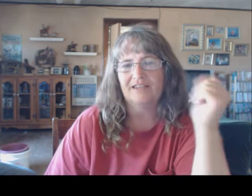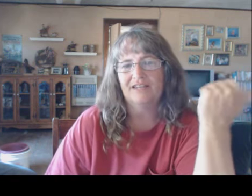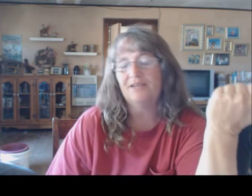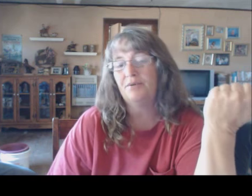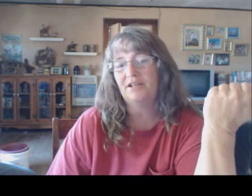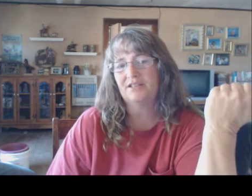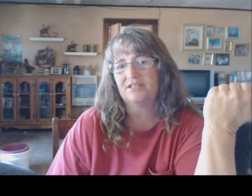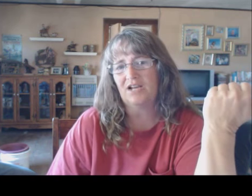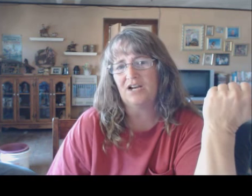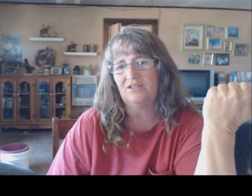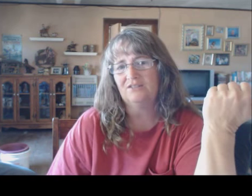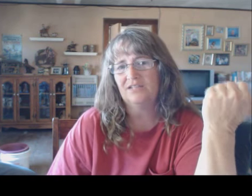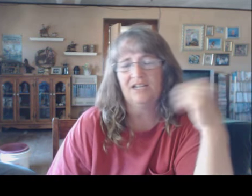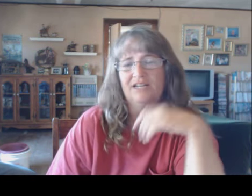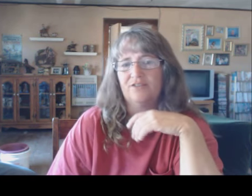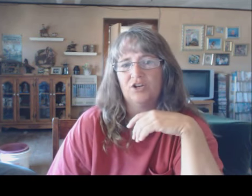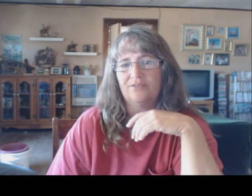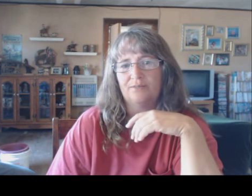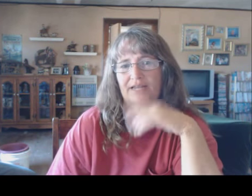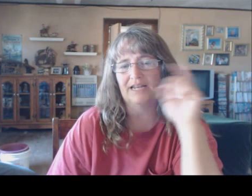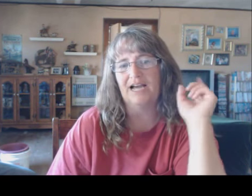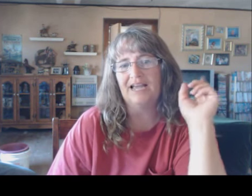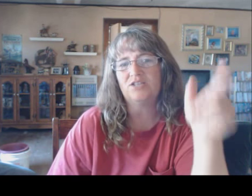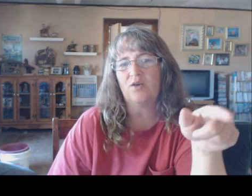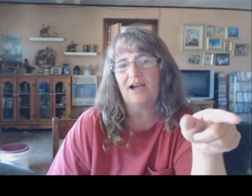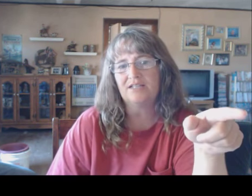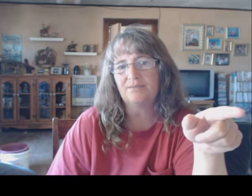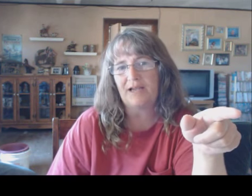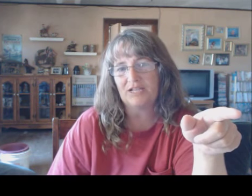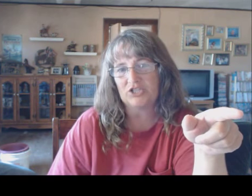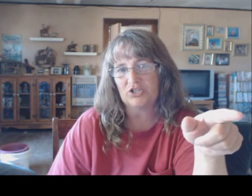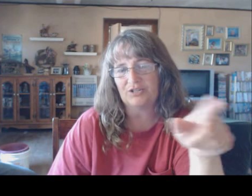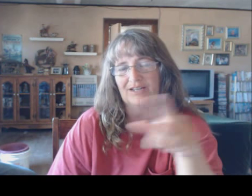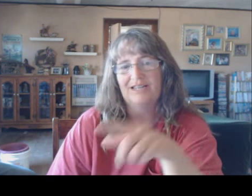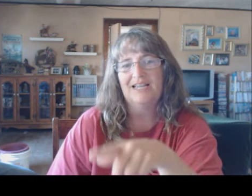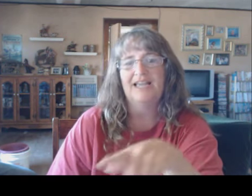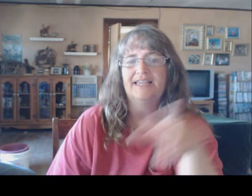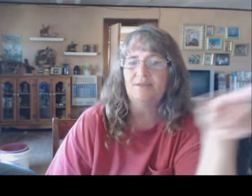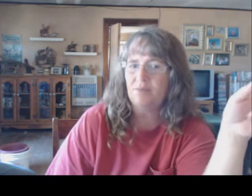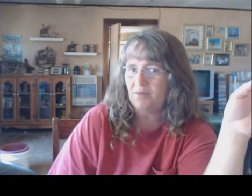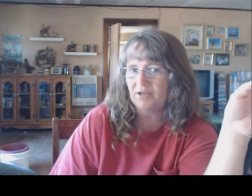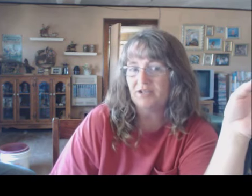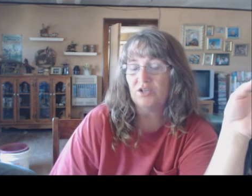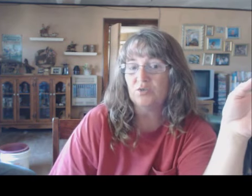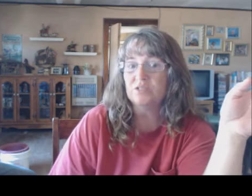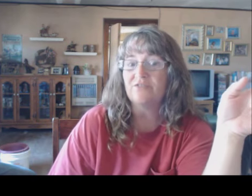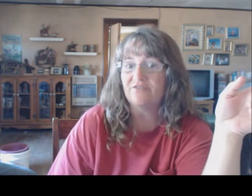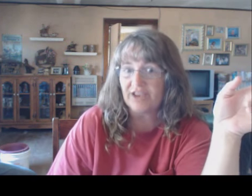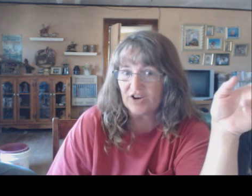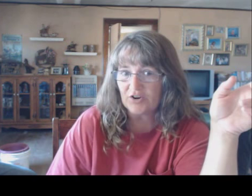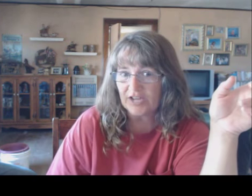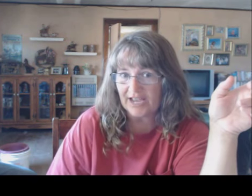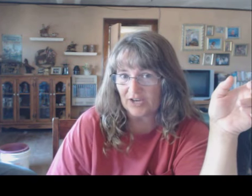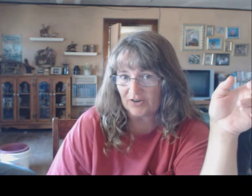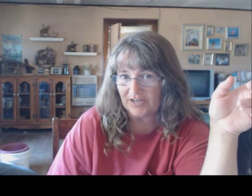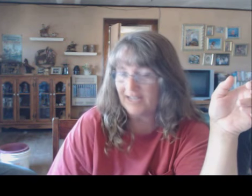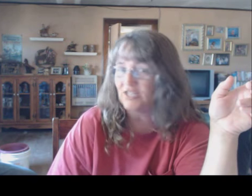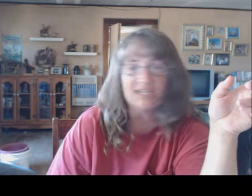Then, he put it in the stall and I never heard from him again. I had to go out to the pasture and get Mama, who was very angry and